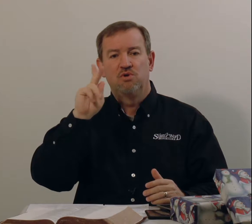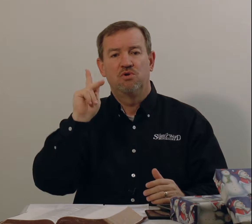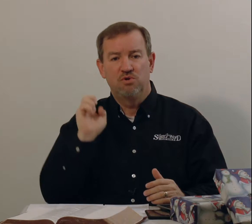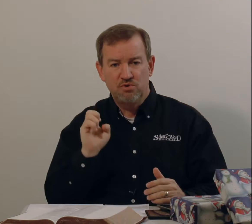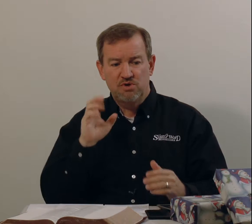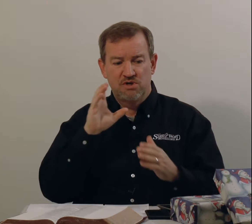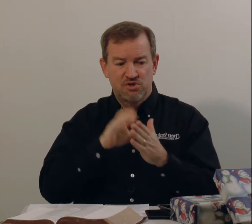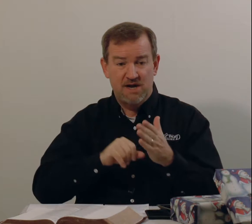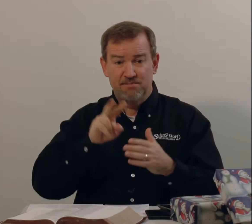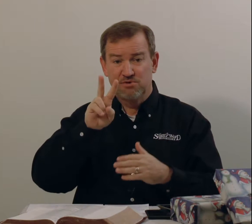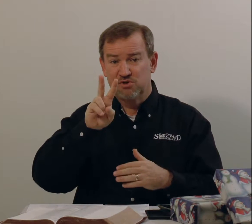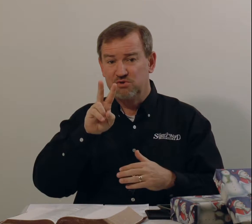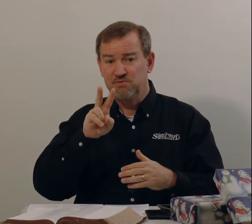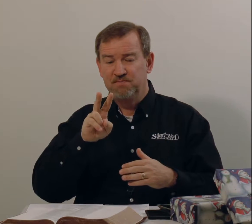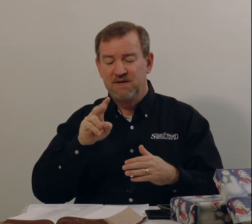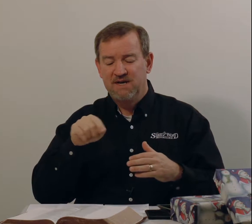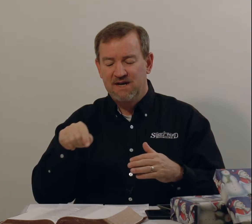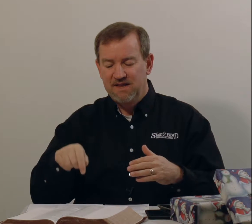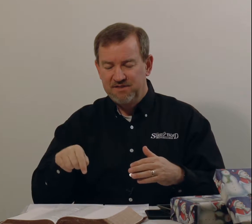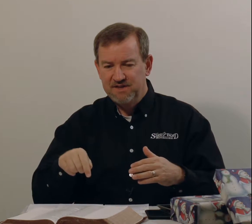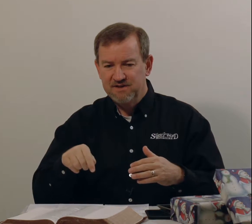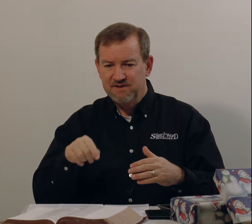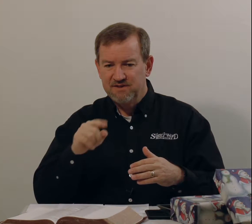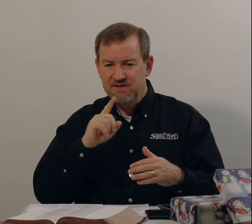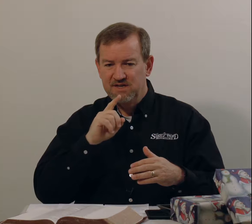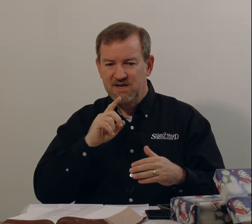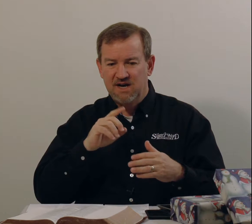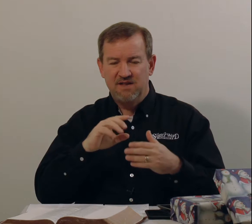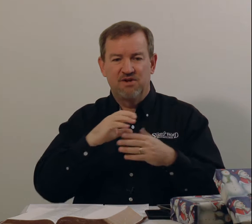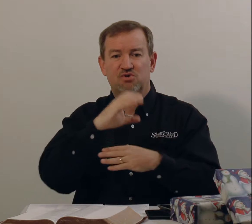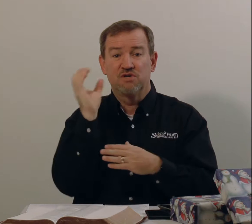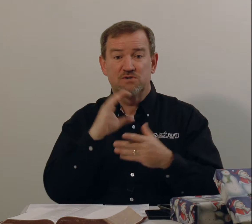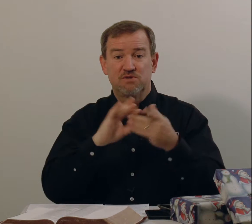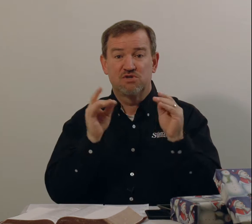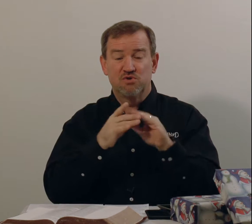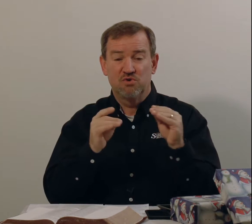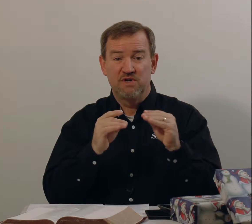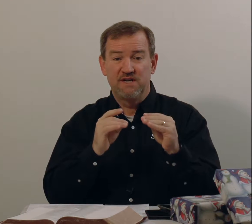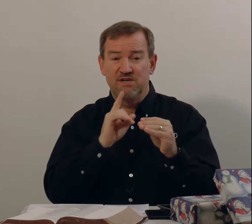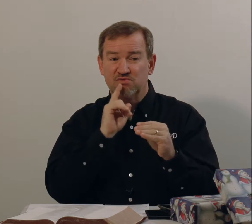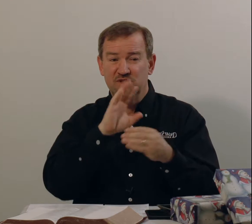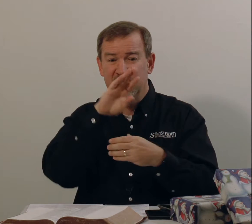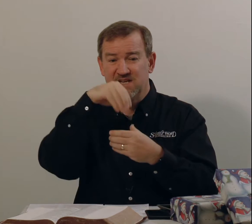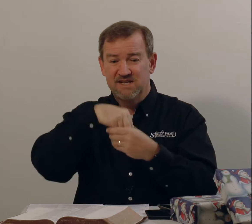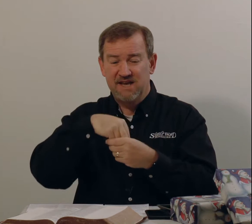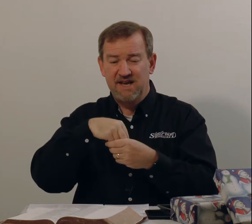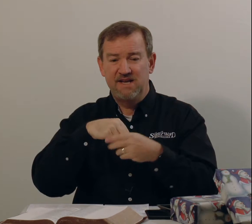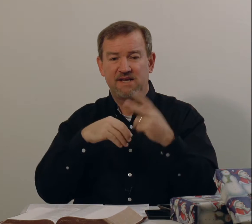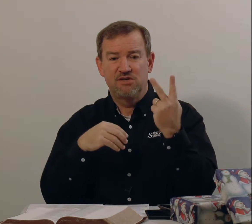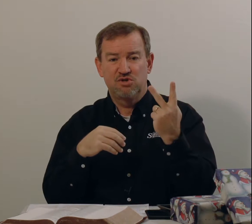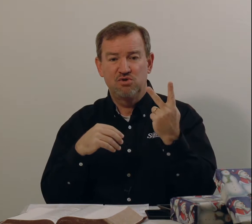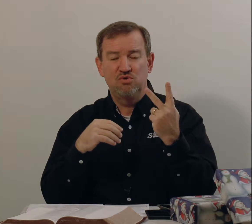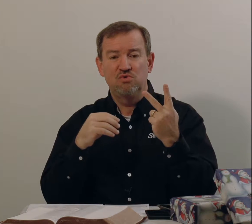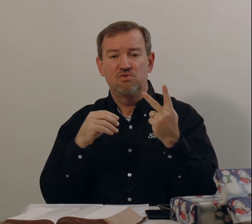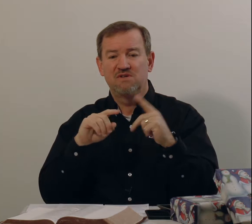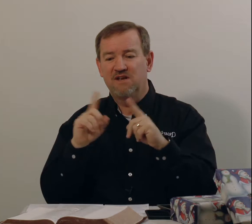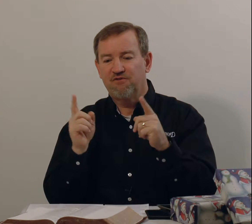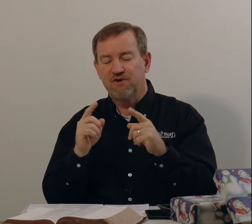Luke chapter 2. The Christmas story is really contained in two different